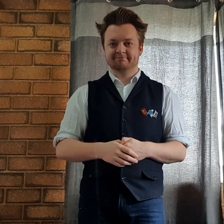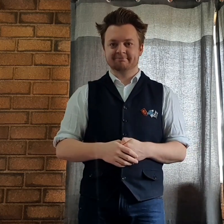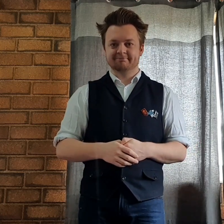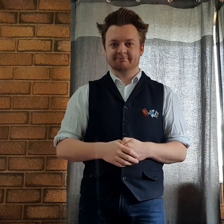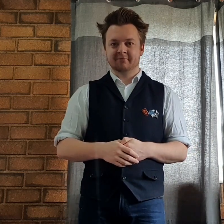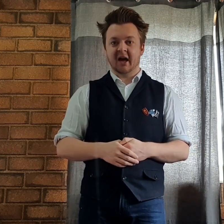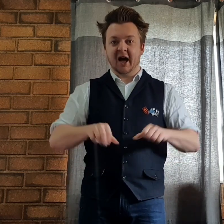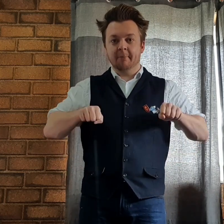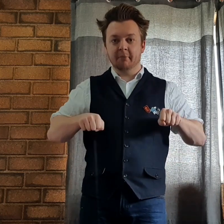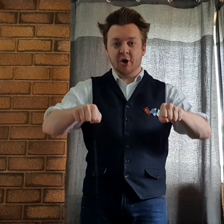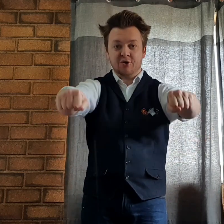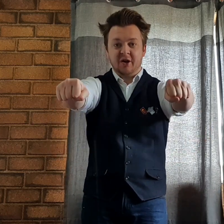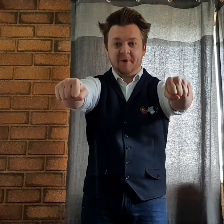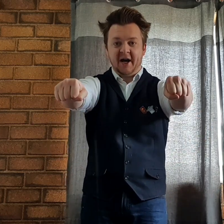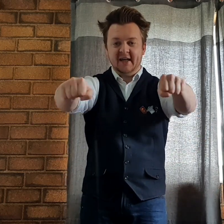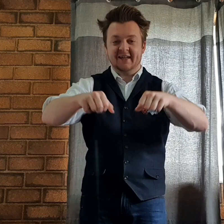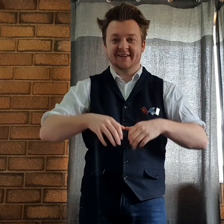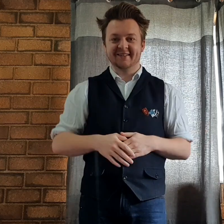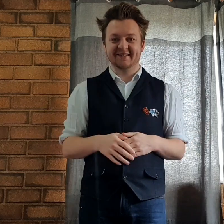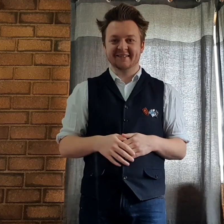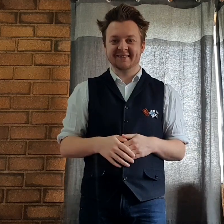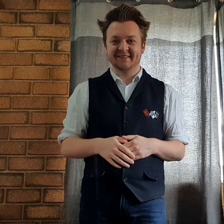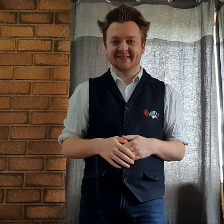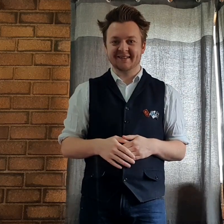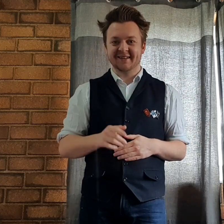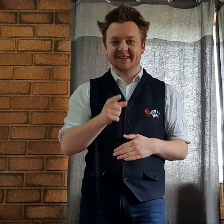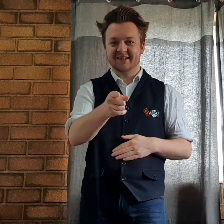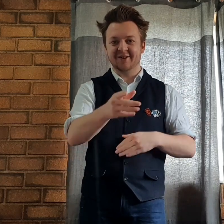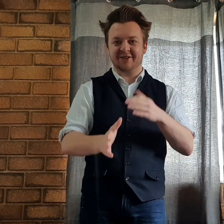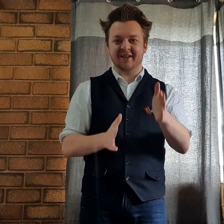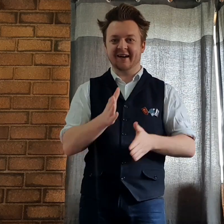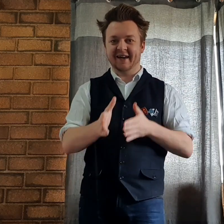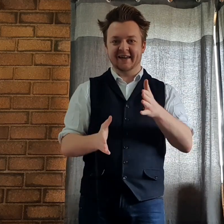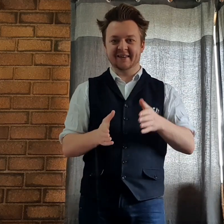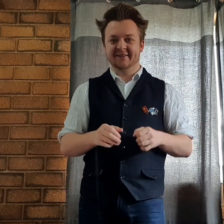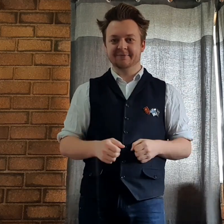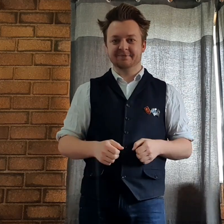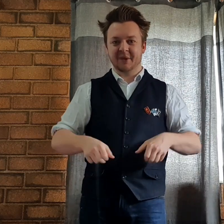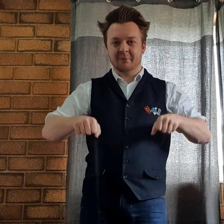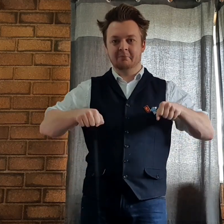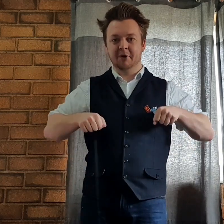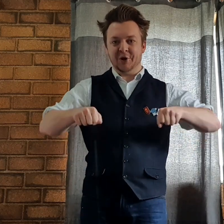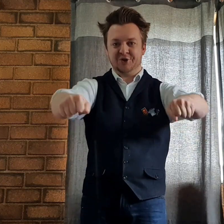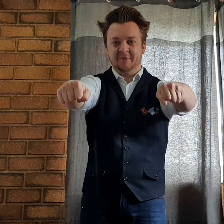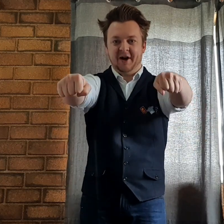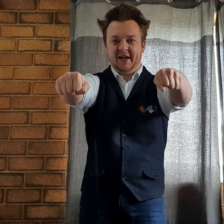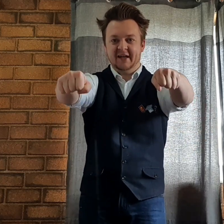A motorbike. U sign. Motorbike.